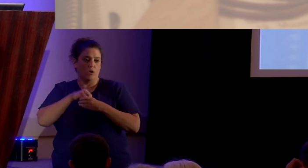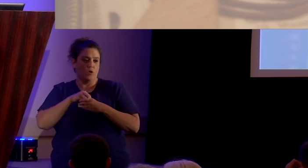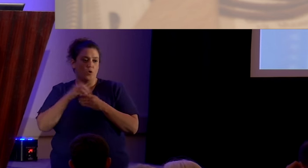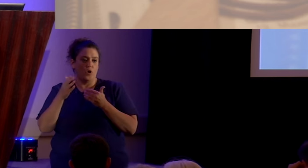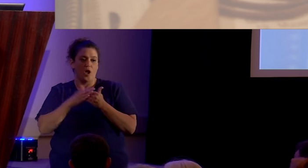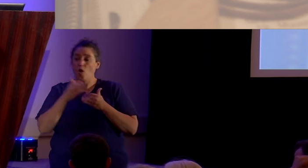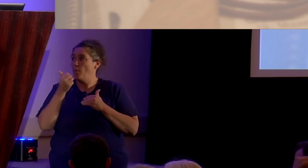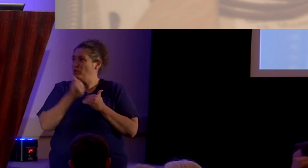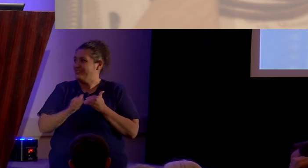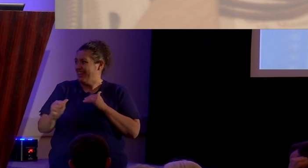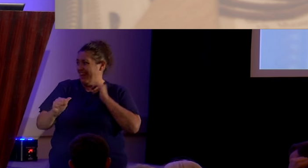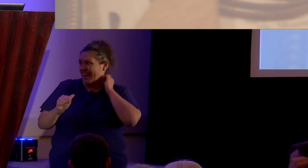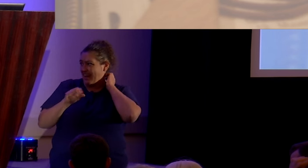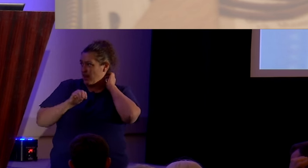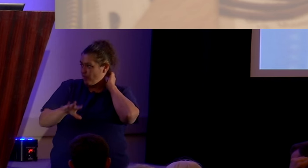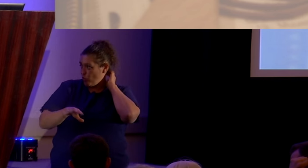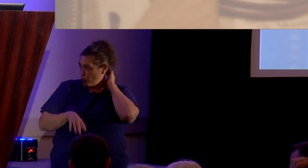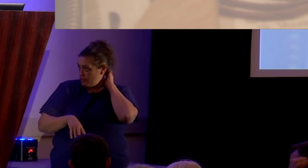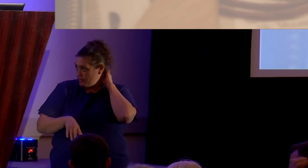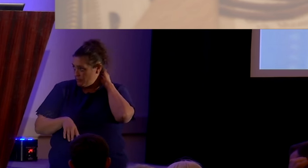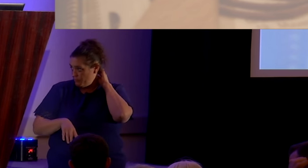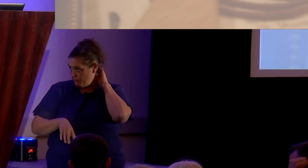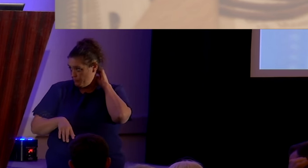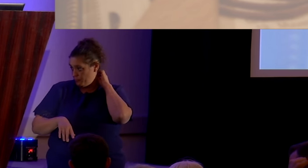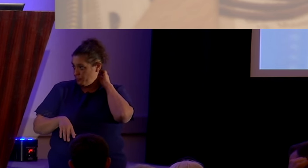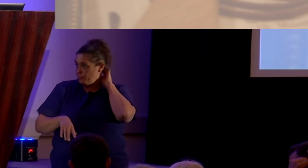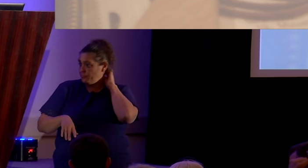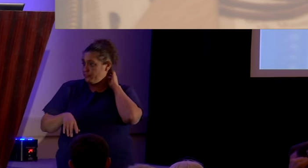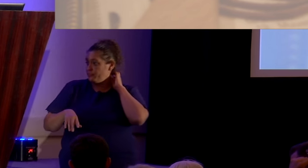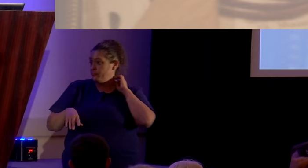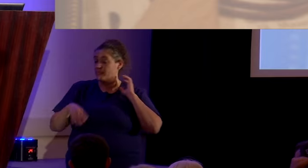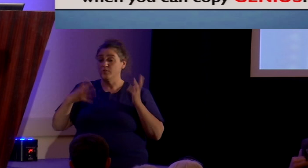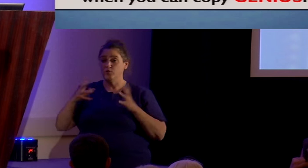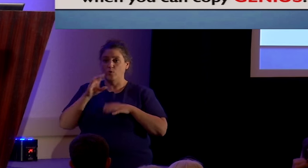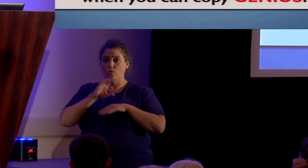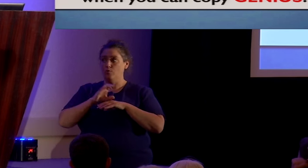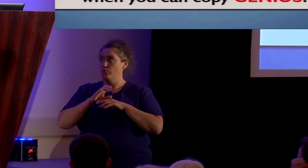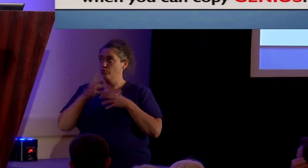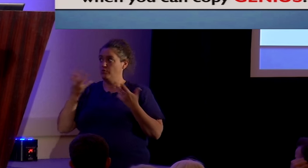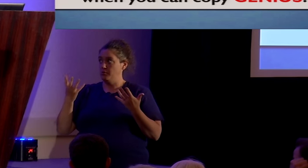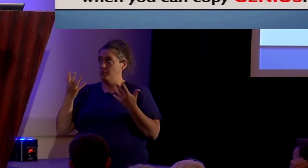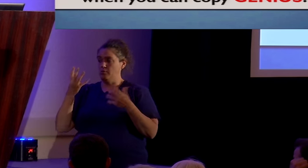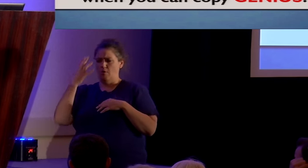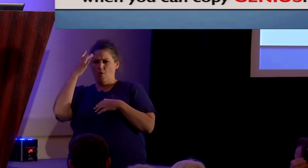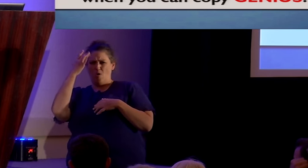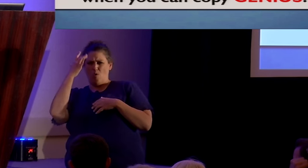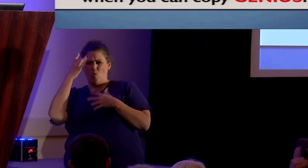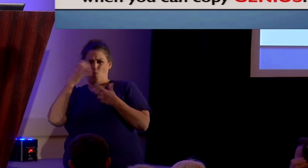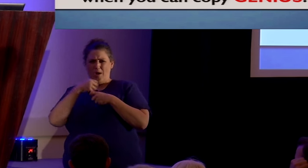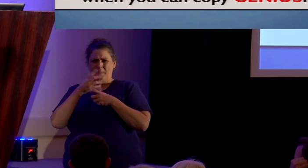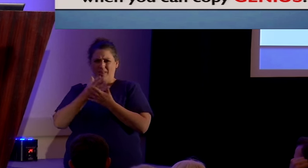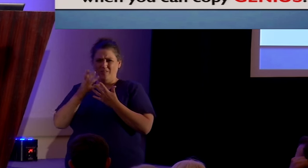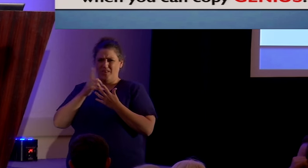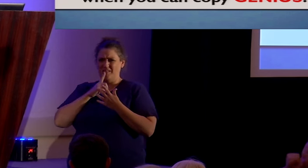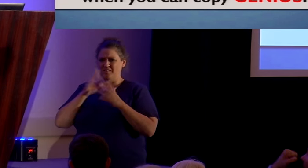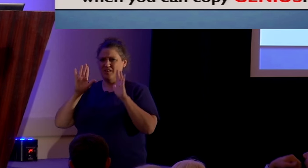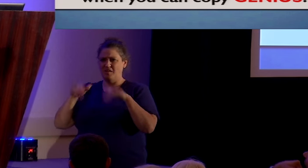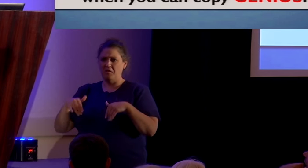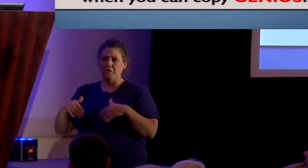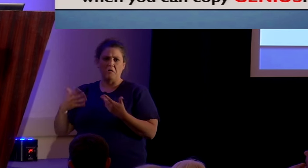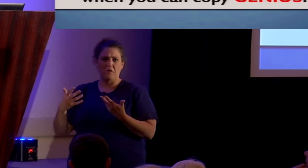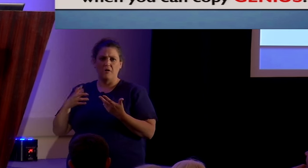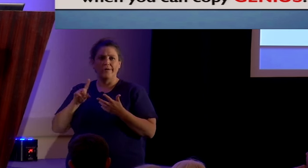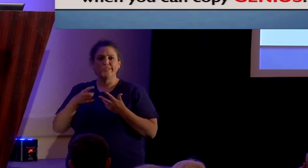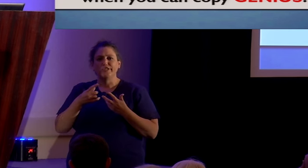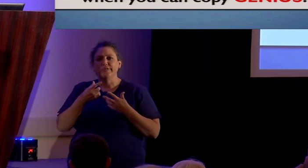any influence. In other words, the church looks up and says, why create mediocrity when you can copy